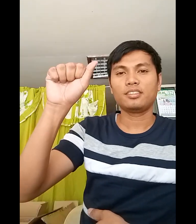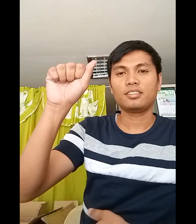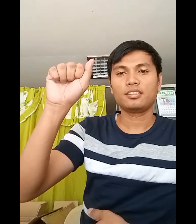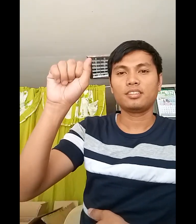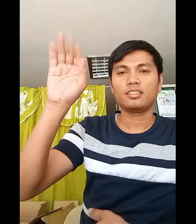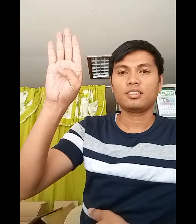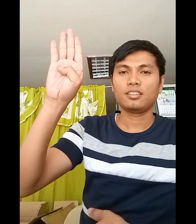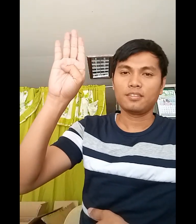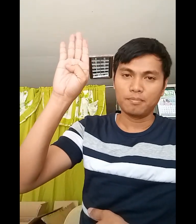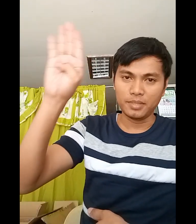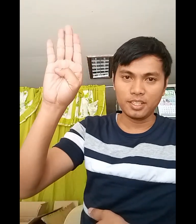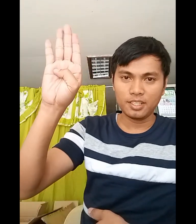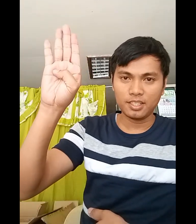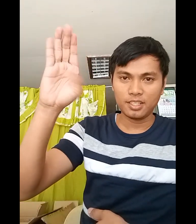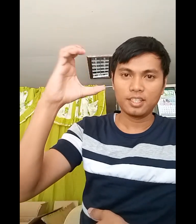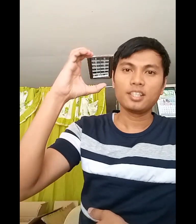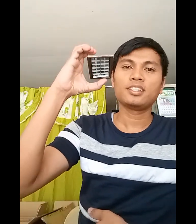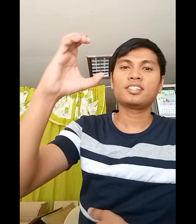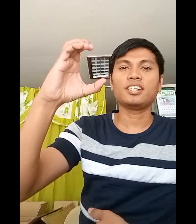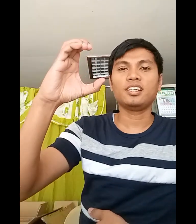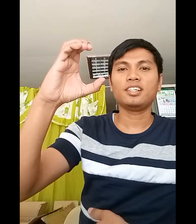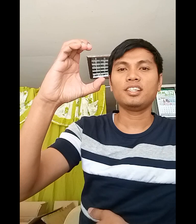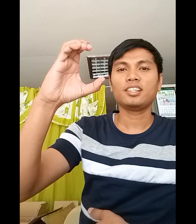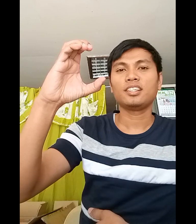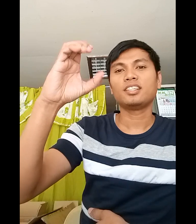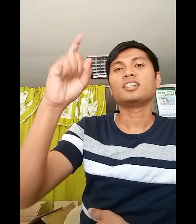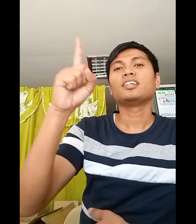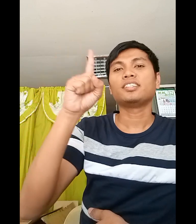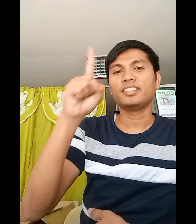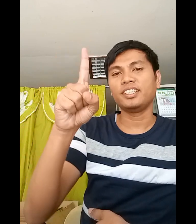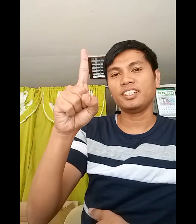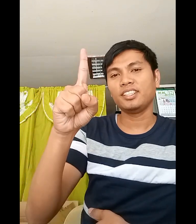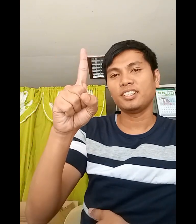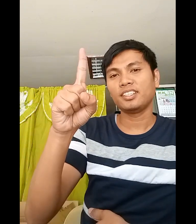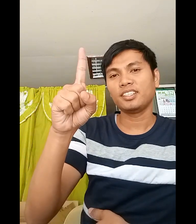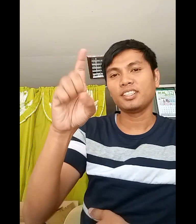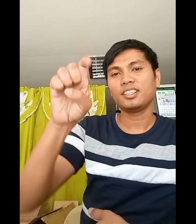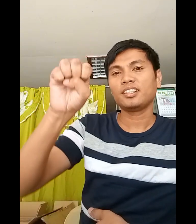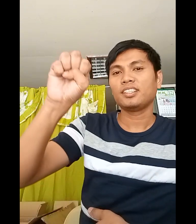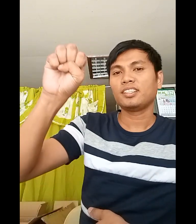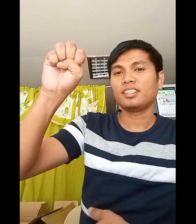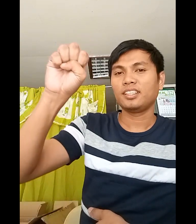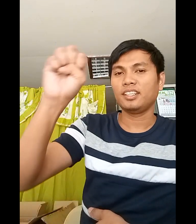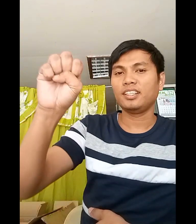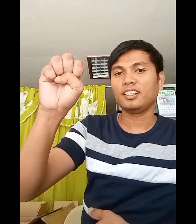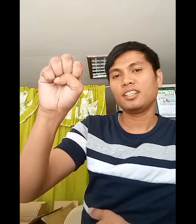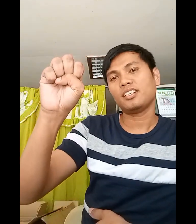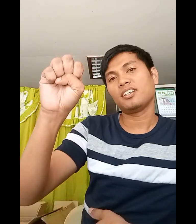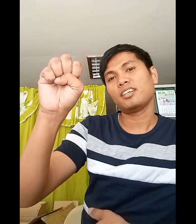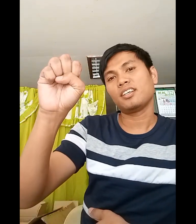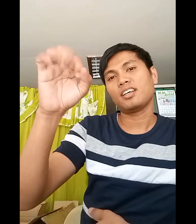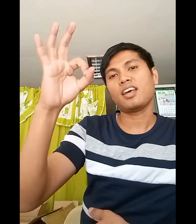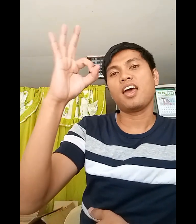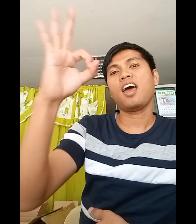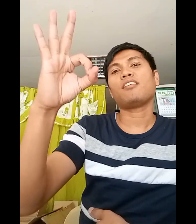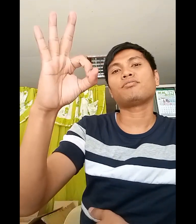B C D E F